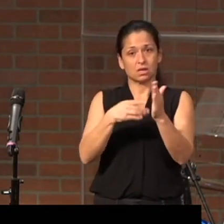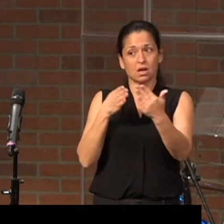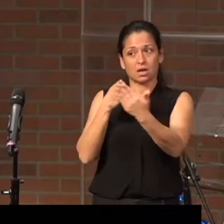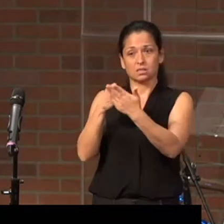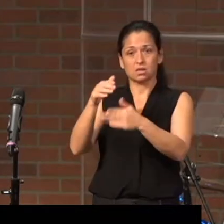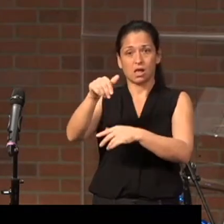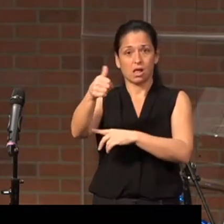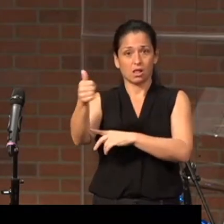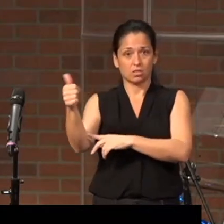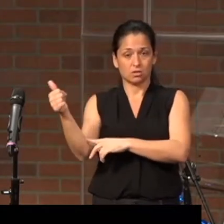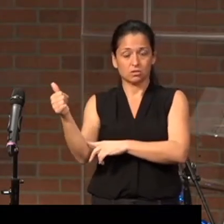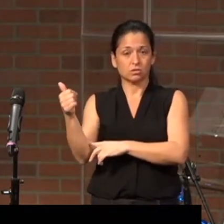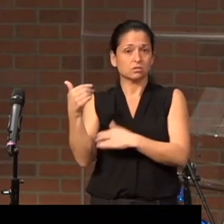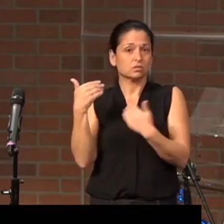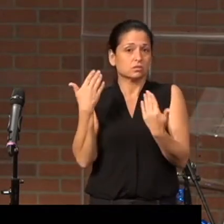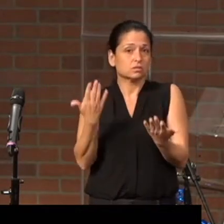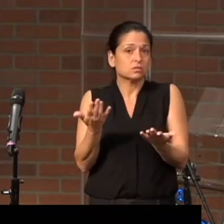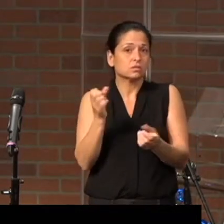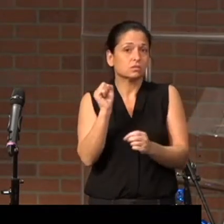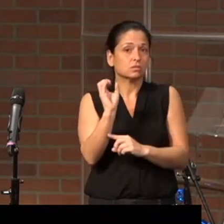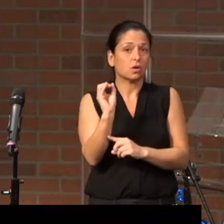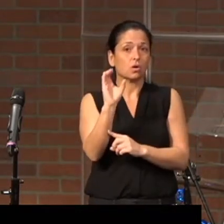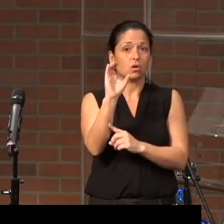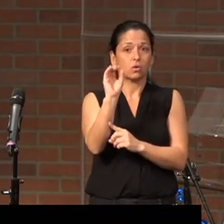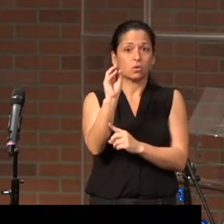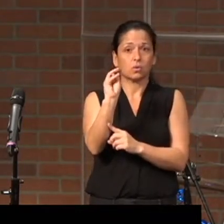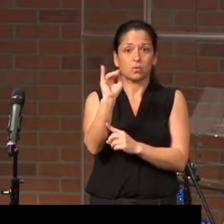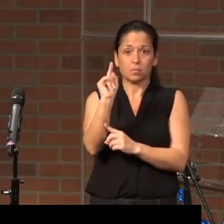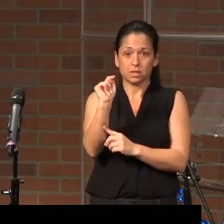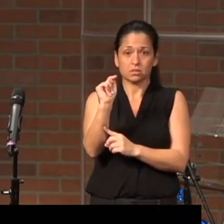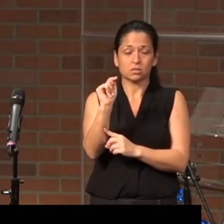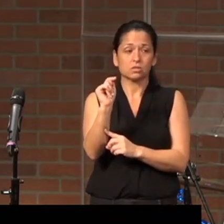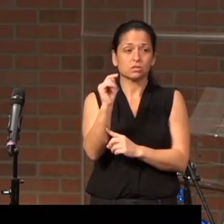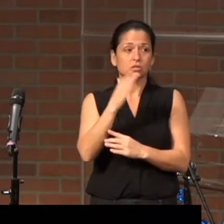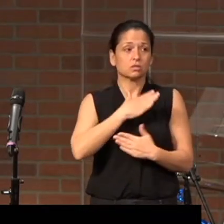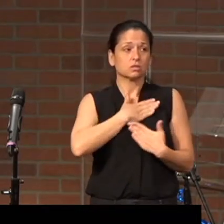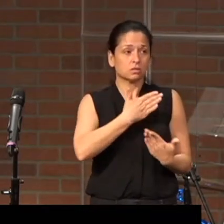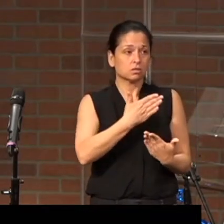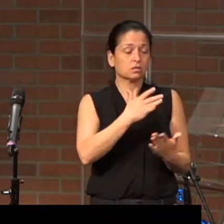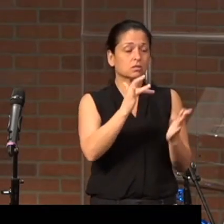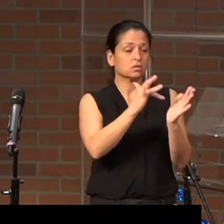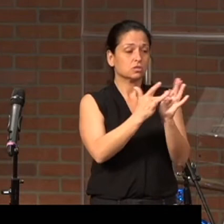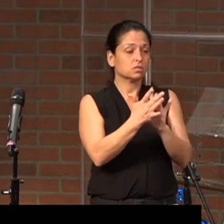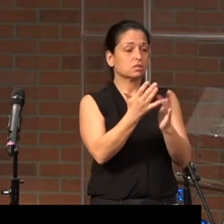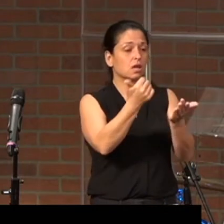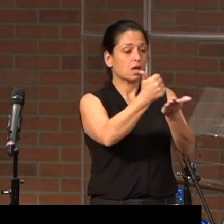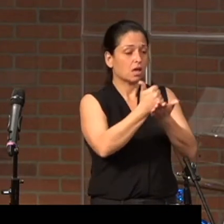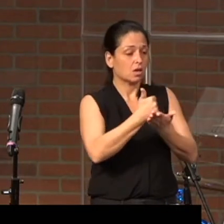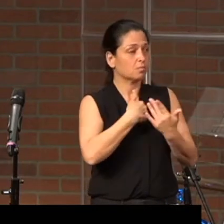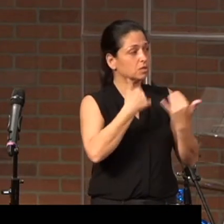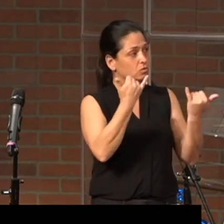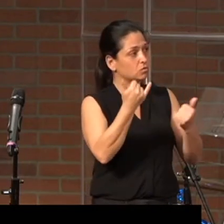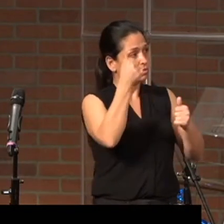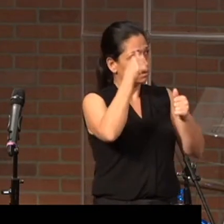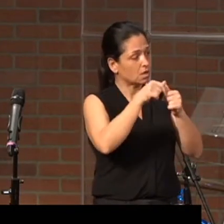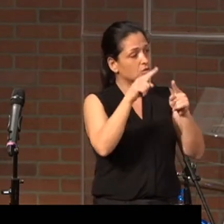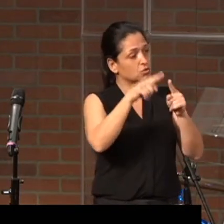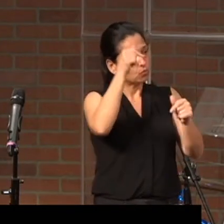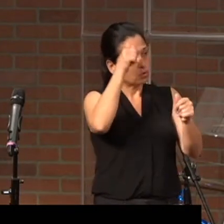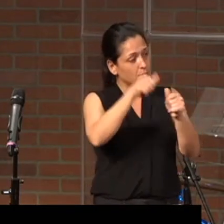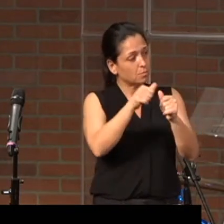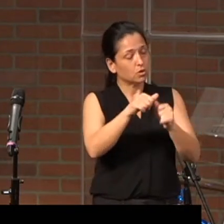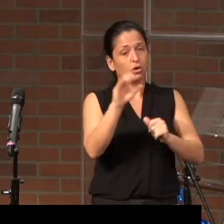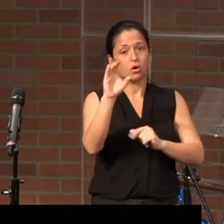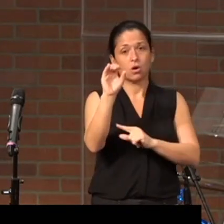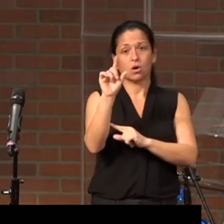And so, commit. Like, Jesus, help me, help me today to remember Colossians 2, 14.